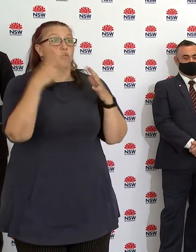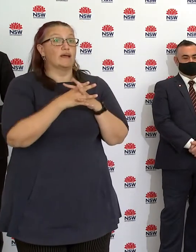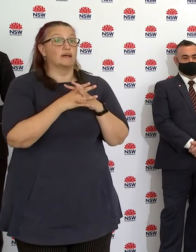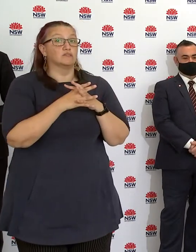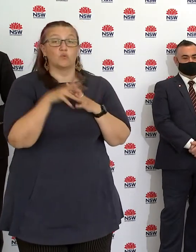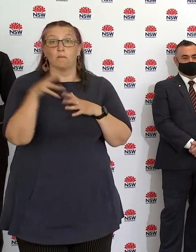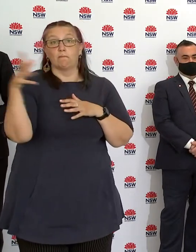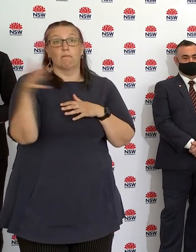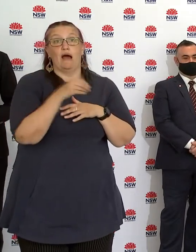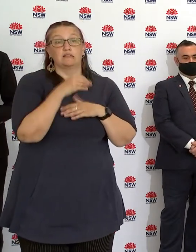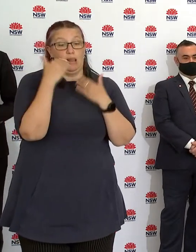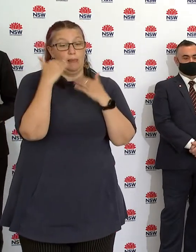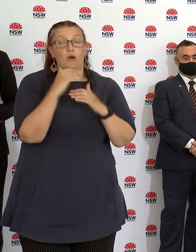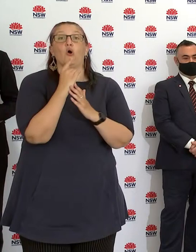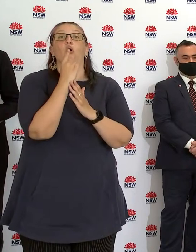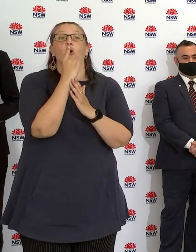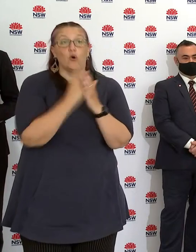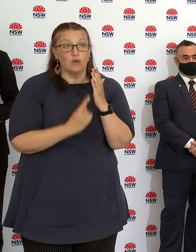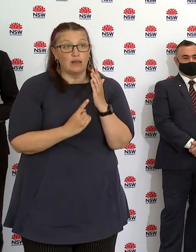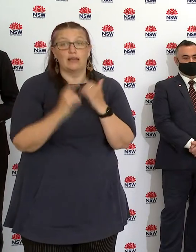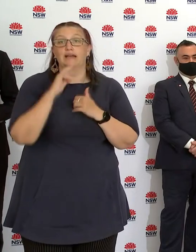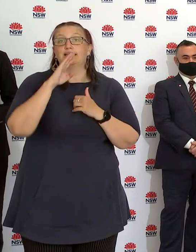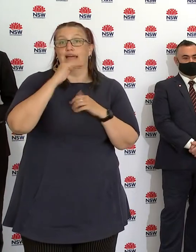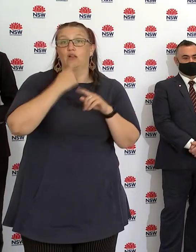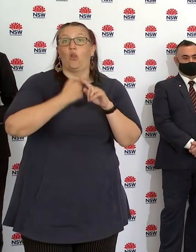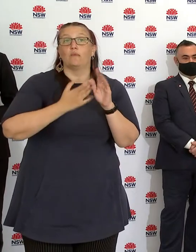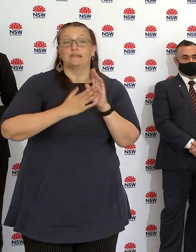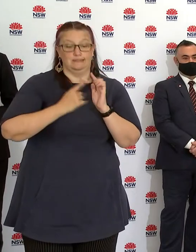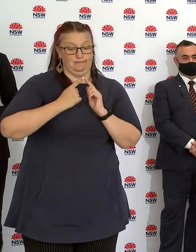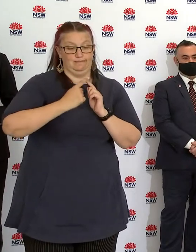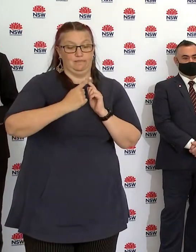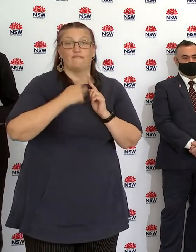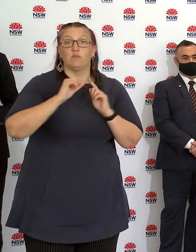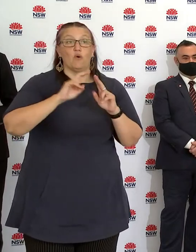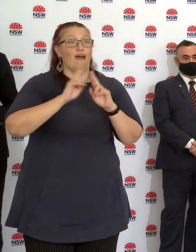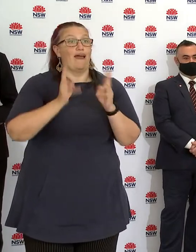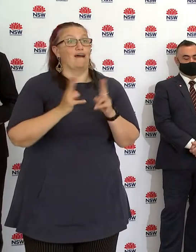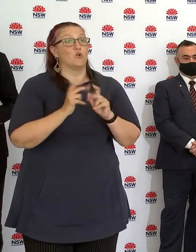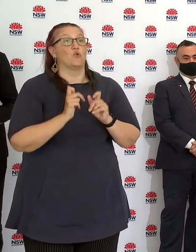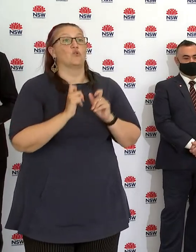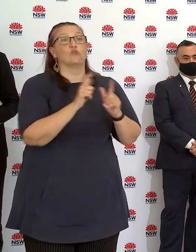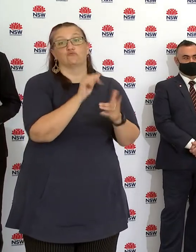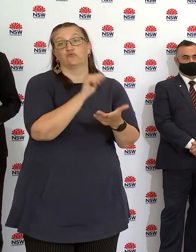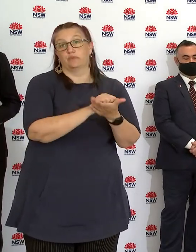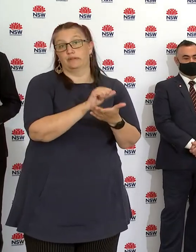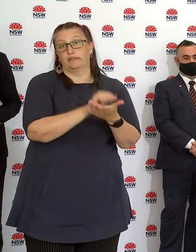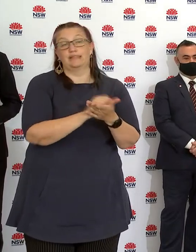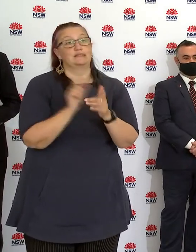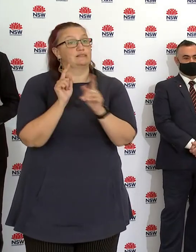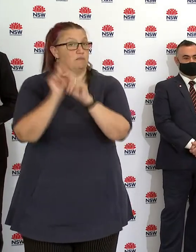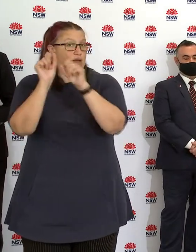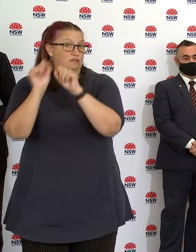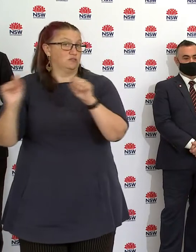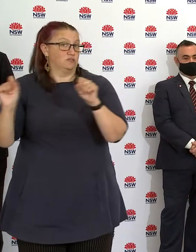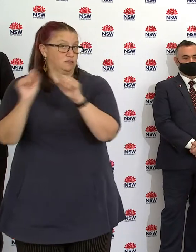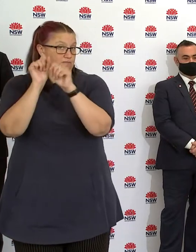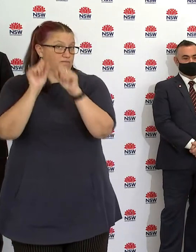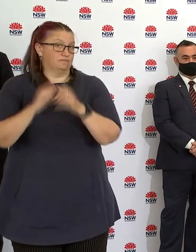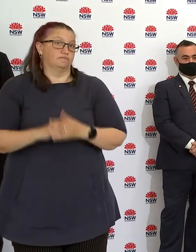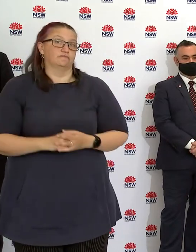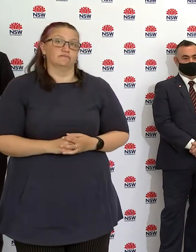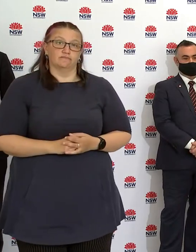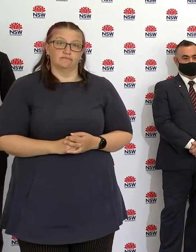area to make sure that locals stay local. In relation to the local government areas of concern, based on Dr Chan's advice,